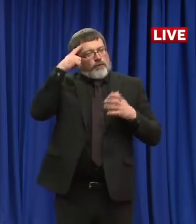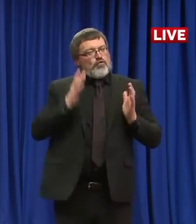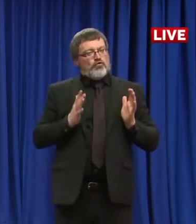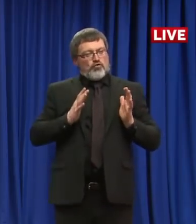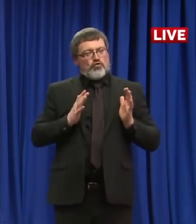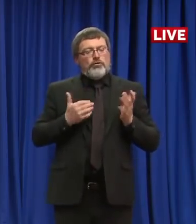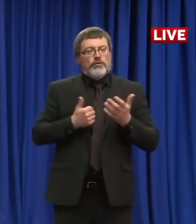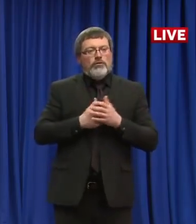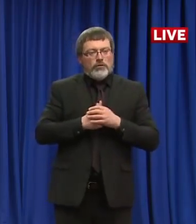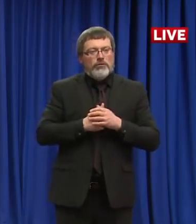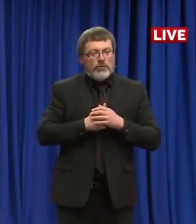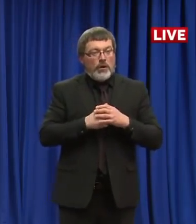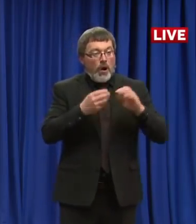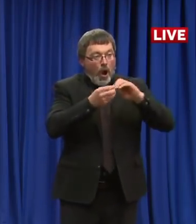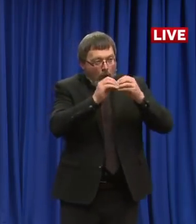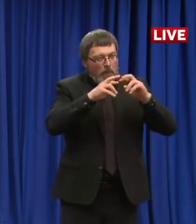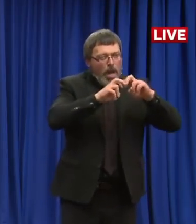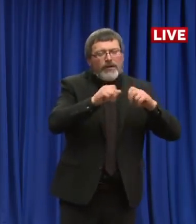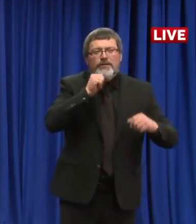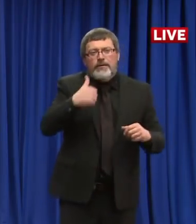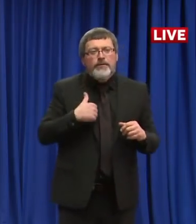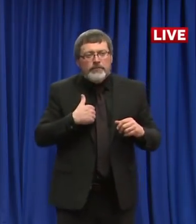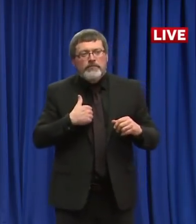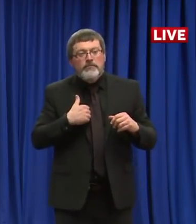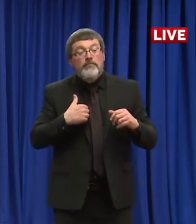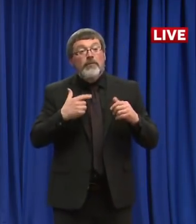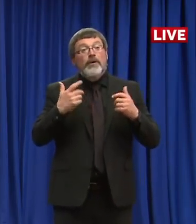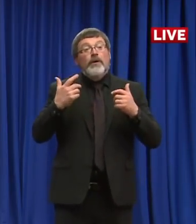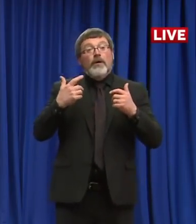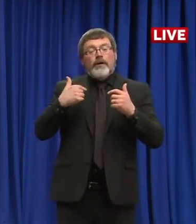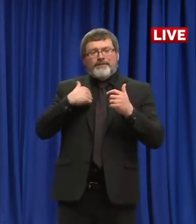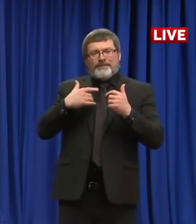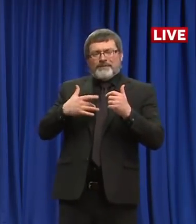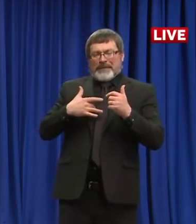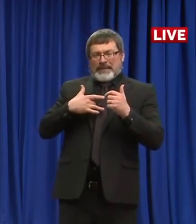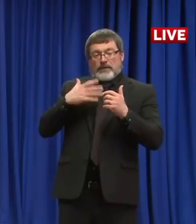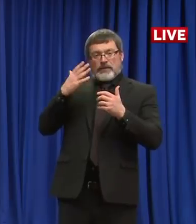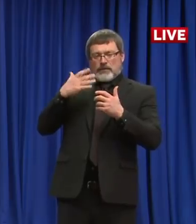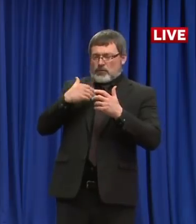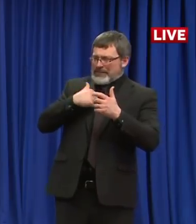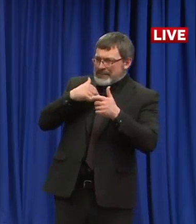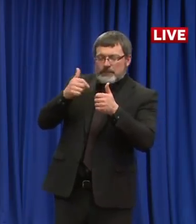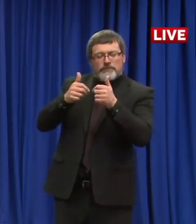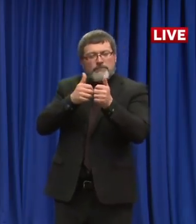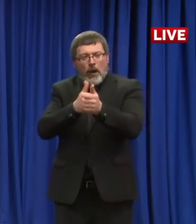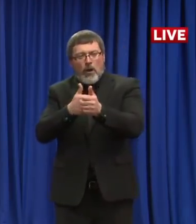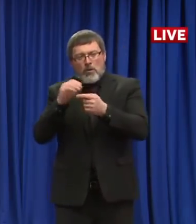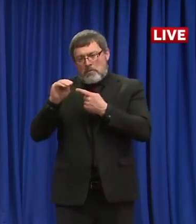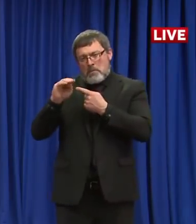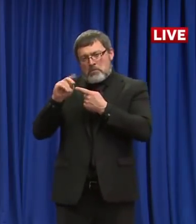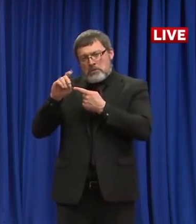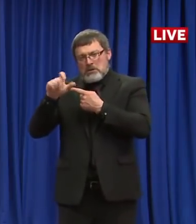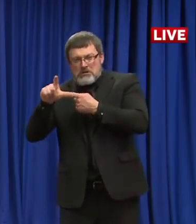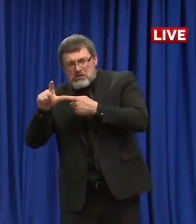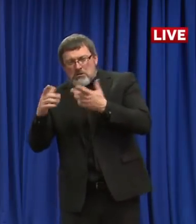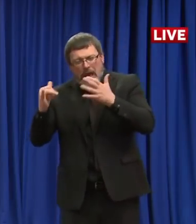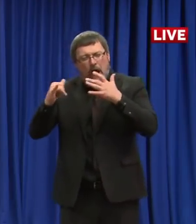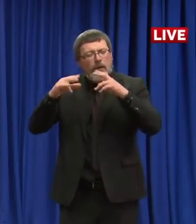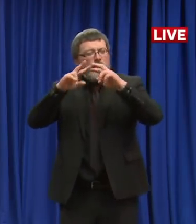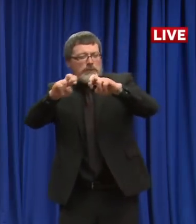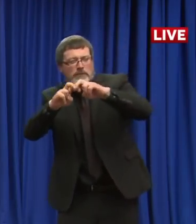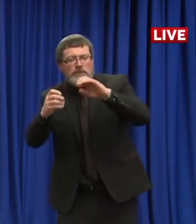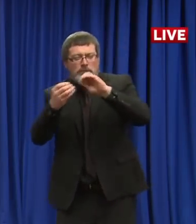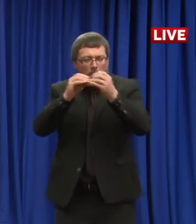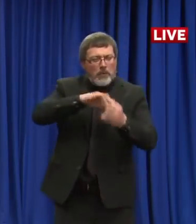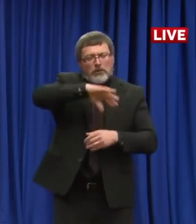It's much too optimistic for rural states and it's much too pessimistic for states with high population densities. It really, I don't know the algorithm exactly, but it really